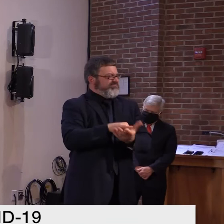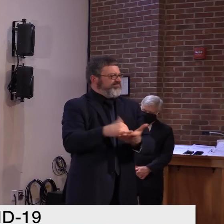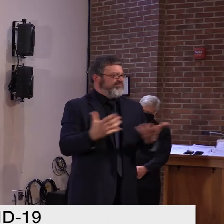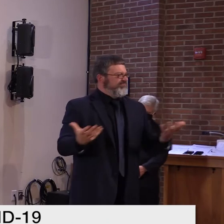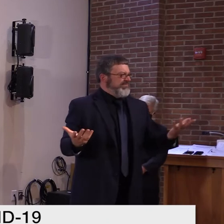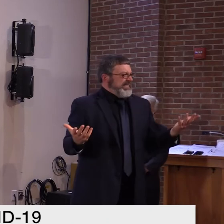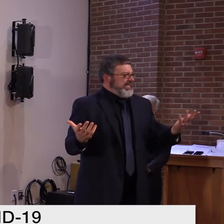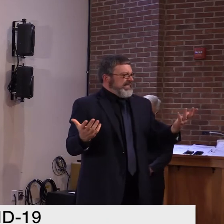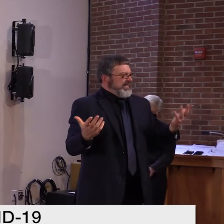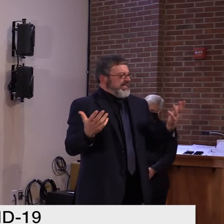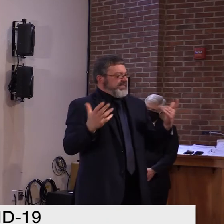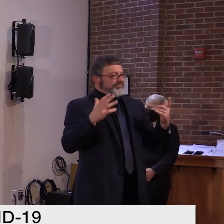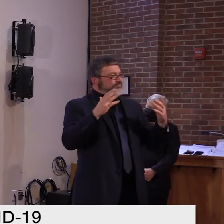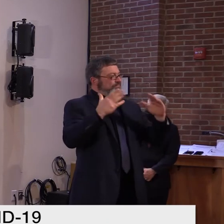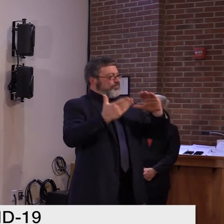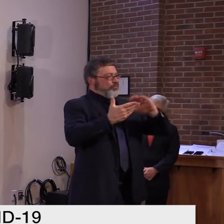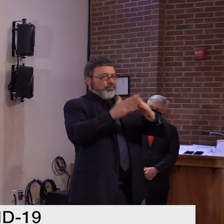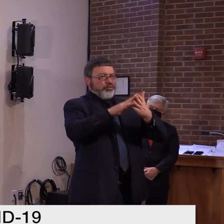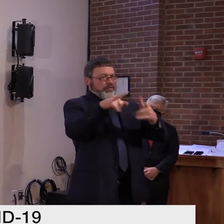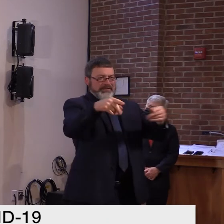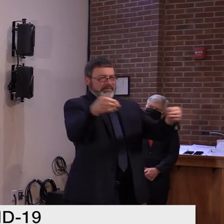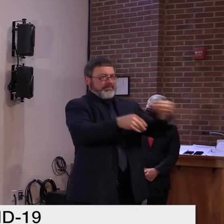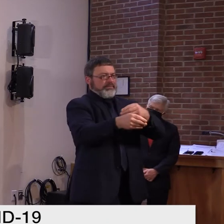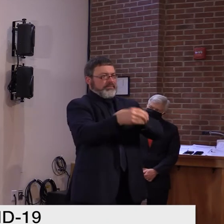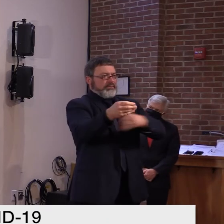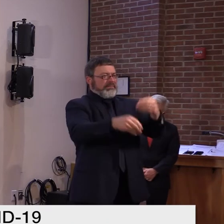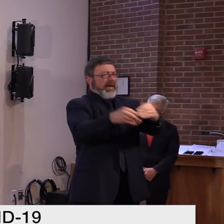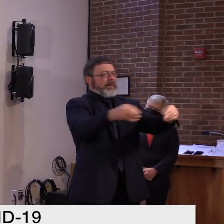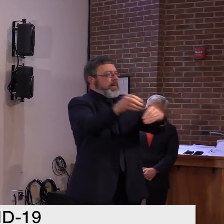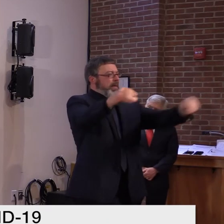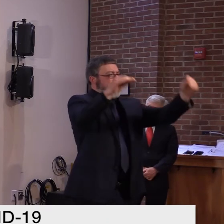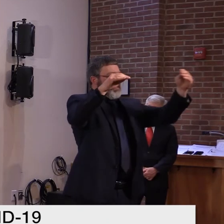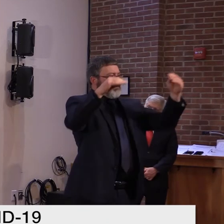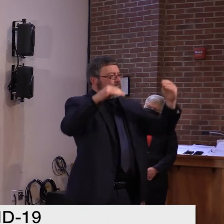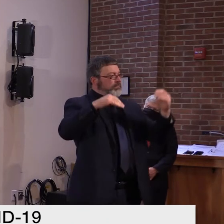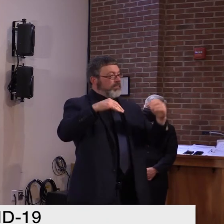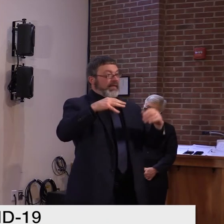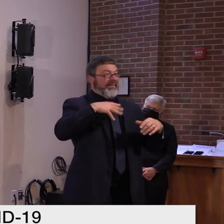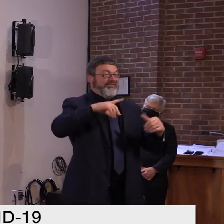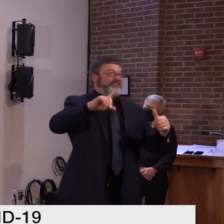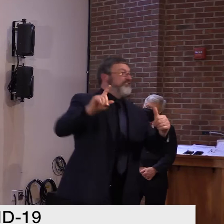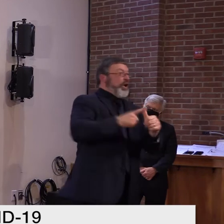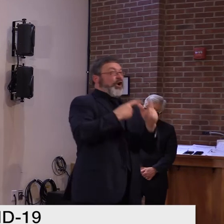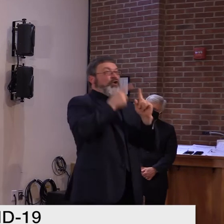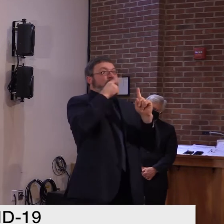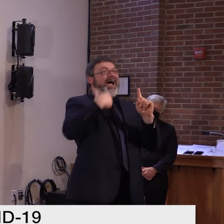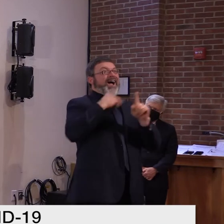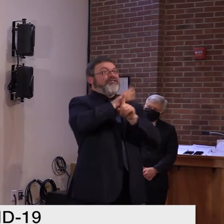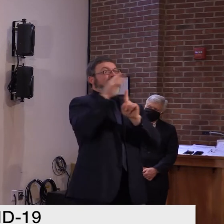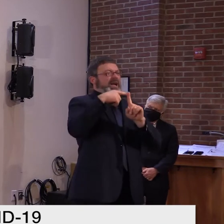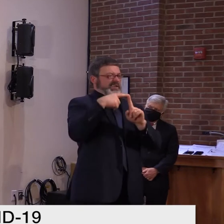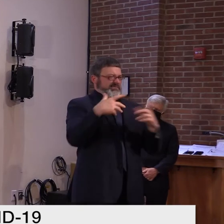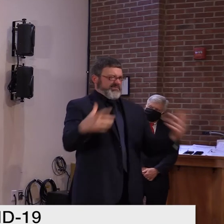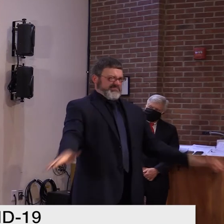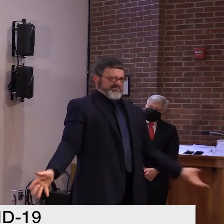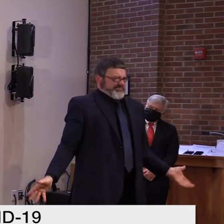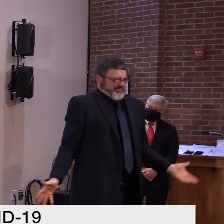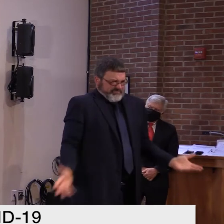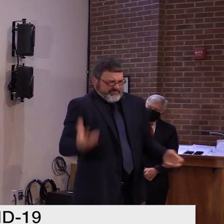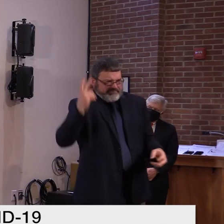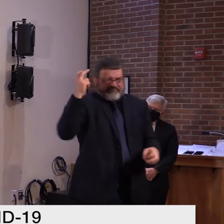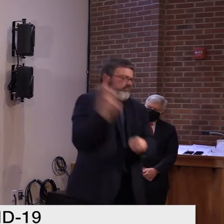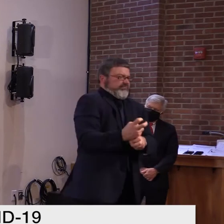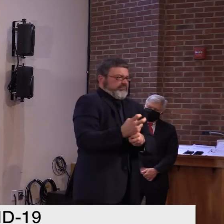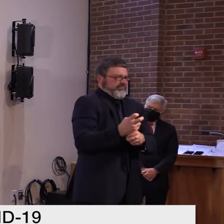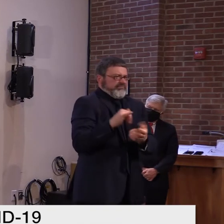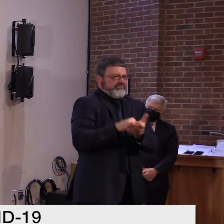community, sometimes it's very hard to pin your, uh, culprit case down. But I want to emphasize, the